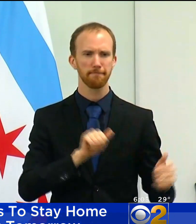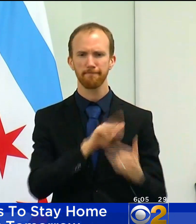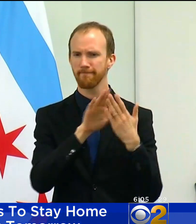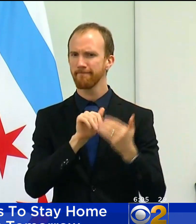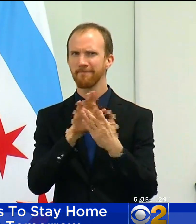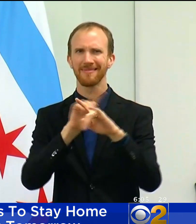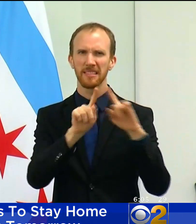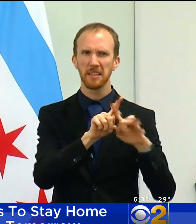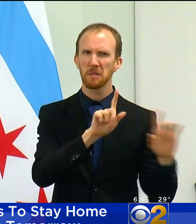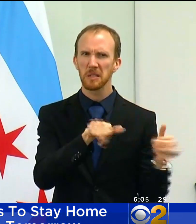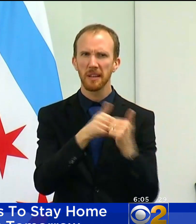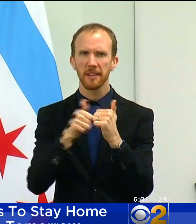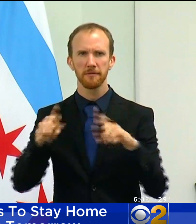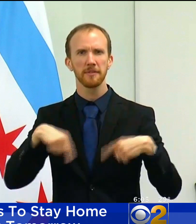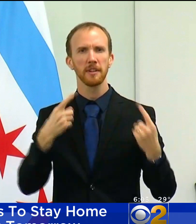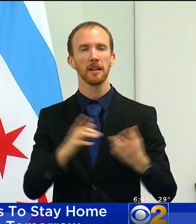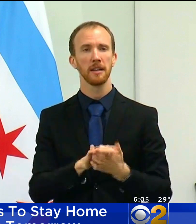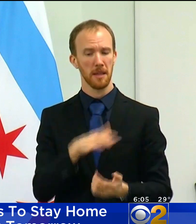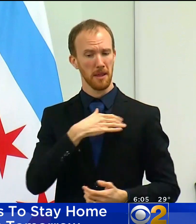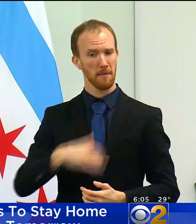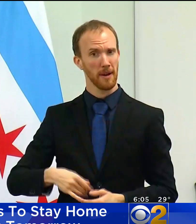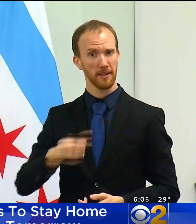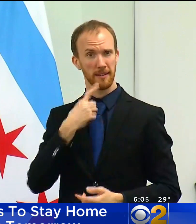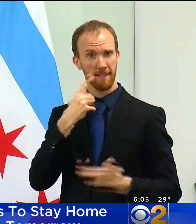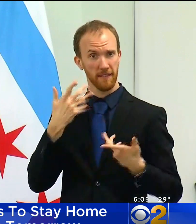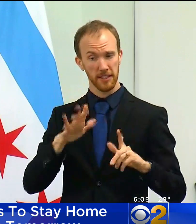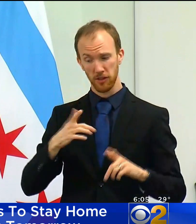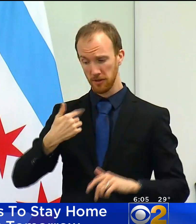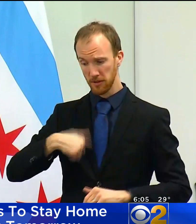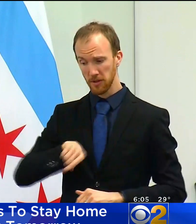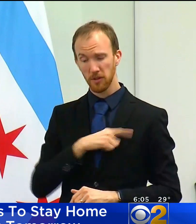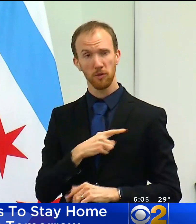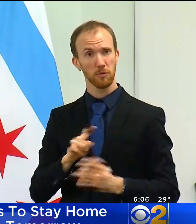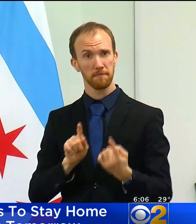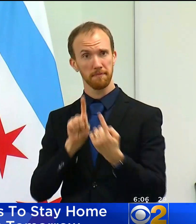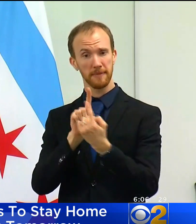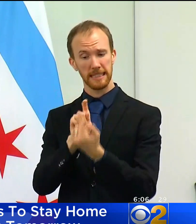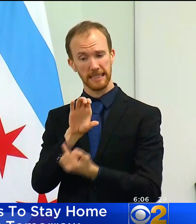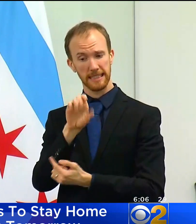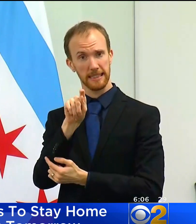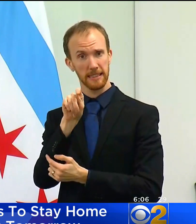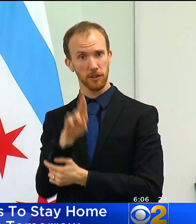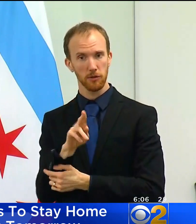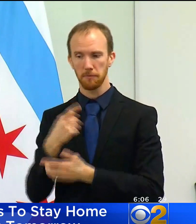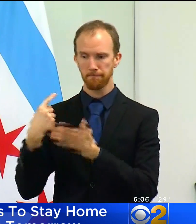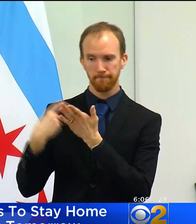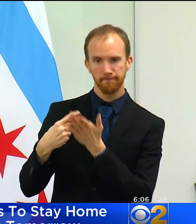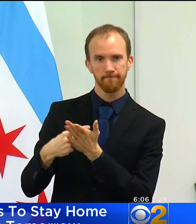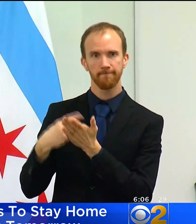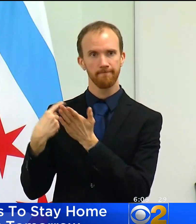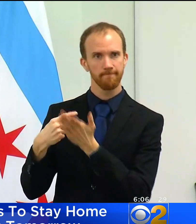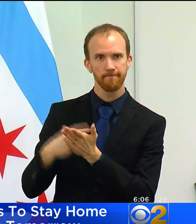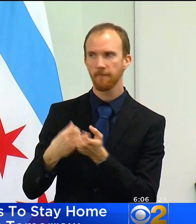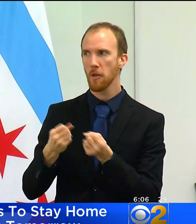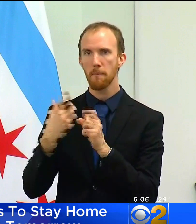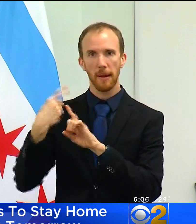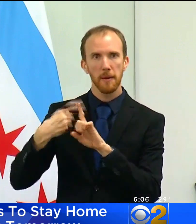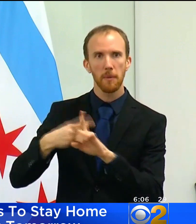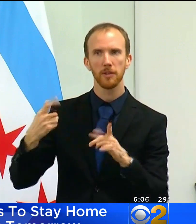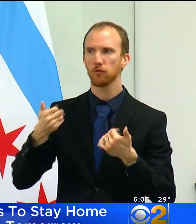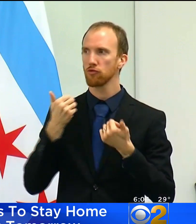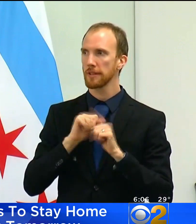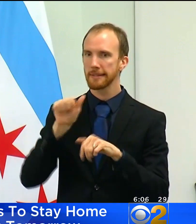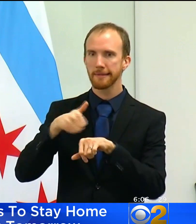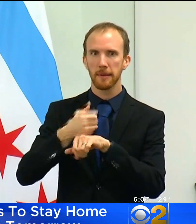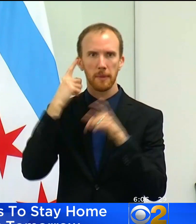noted in her comments, our team has been meeting with CTU for months now trying to reach an agreement. An agreement that prevents the very